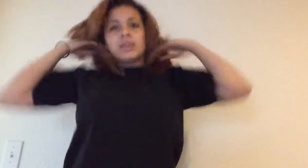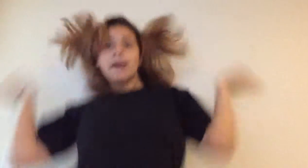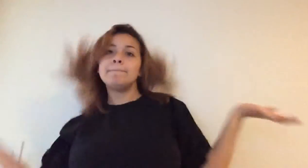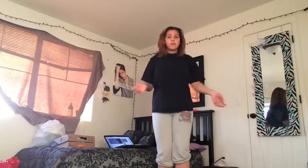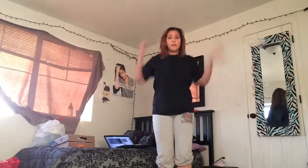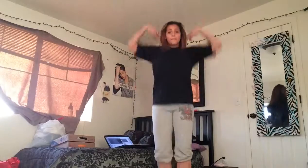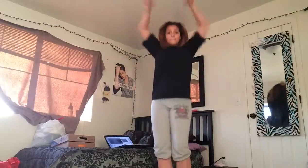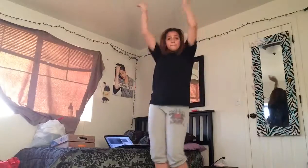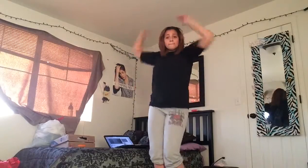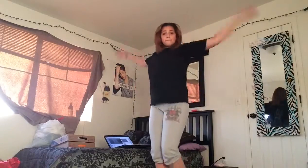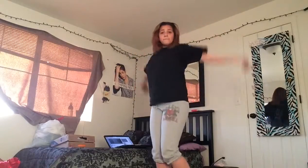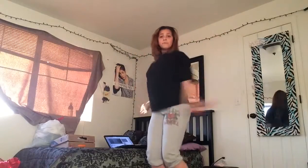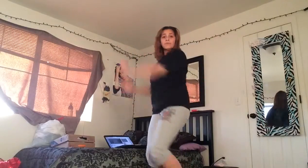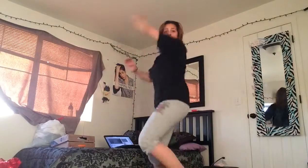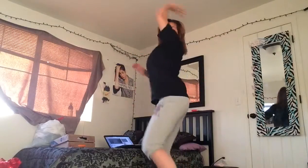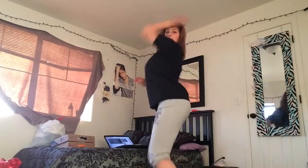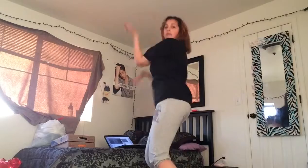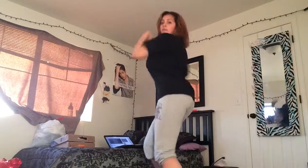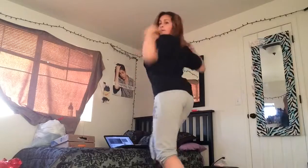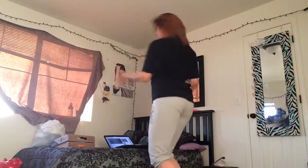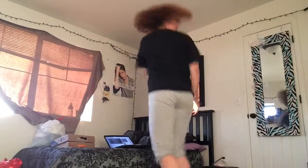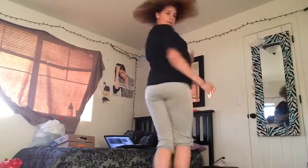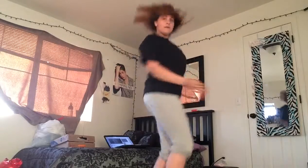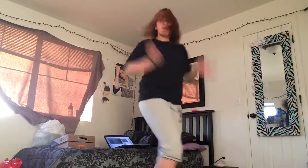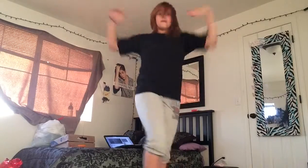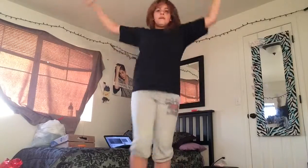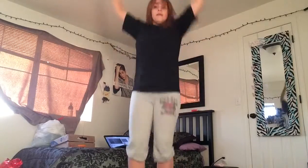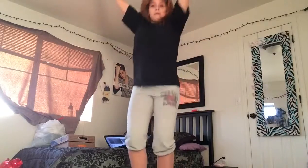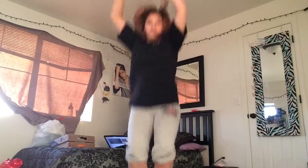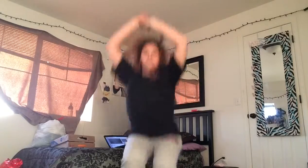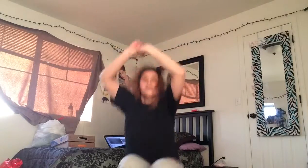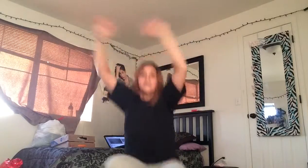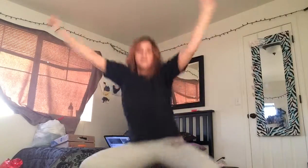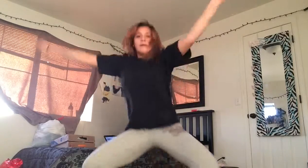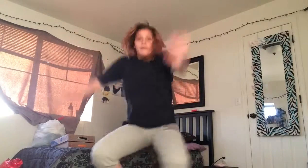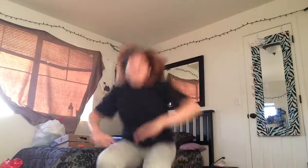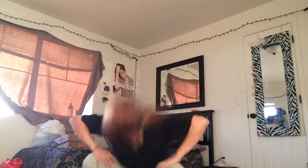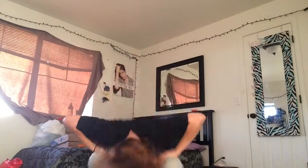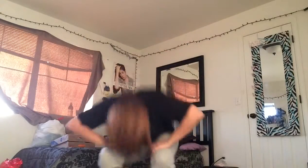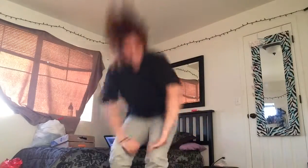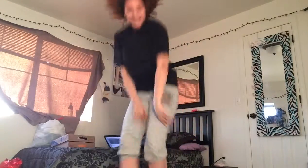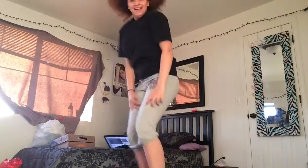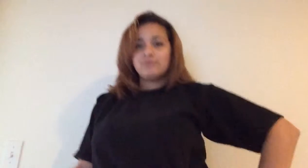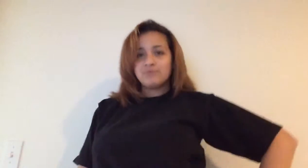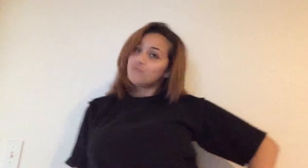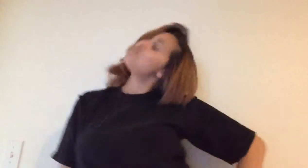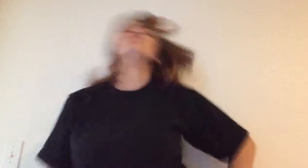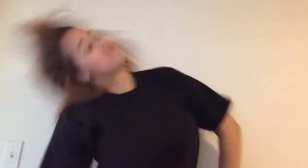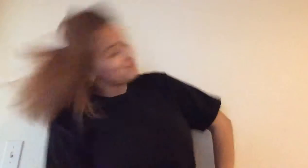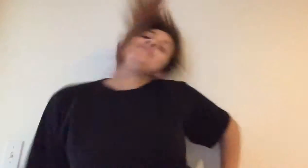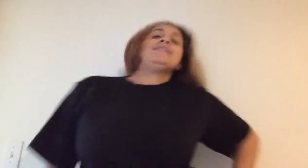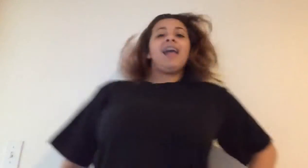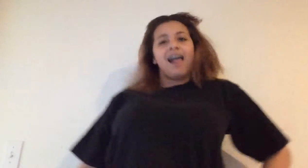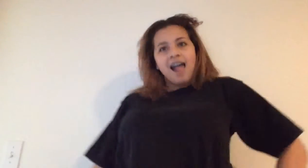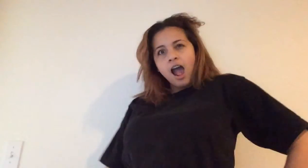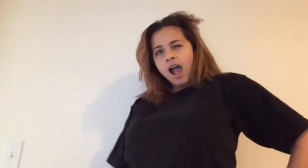Llama Llama Llama Who is this big Llama? Starting all this drama It's me bitch,